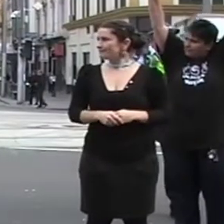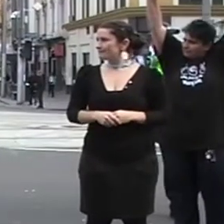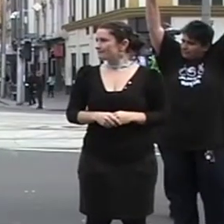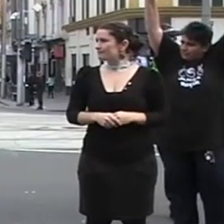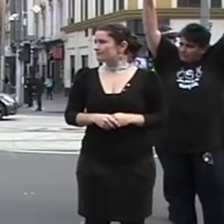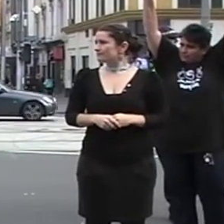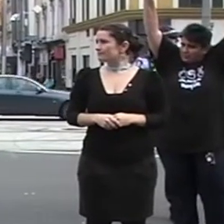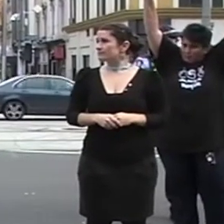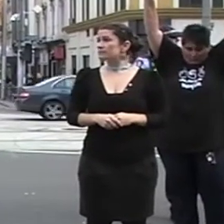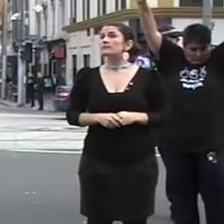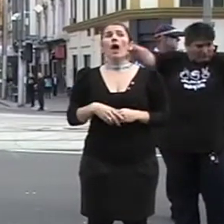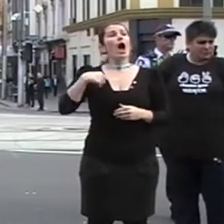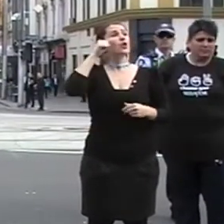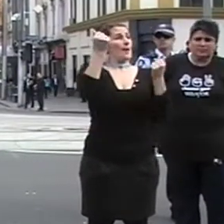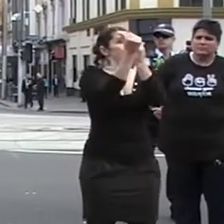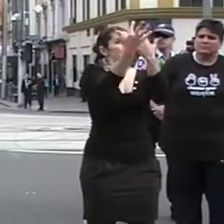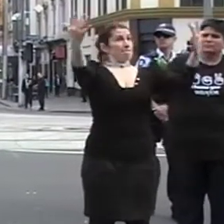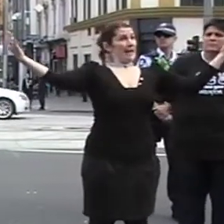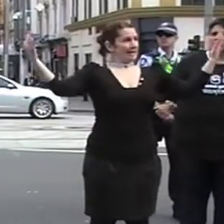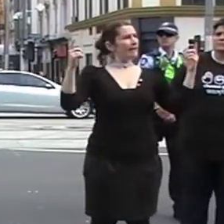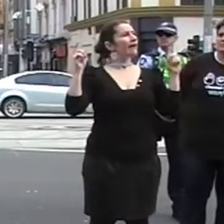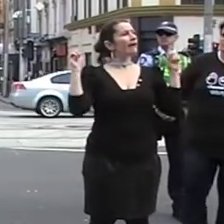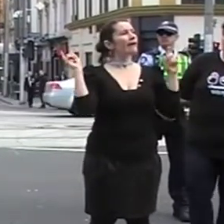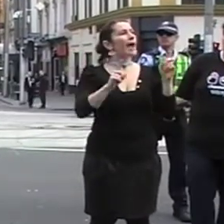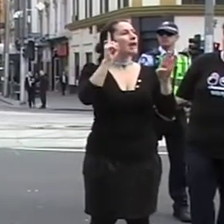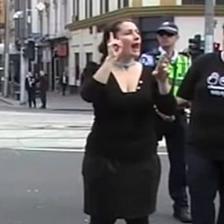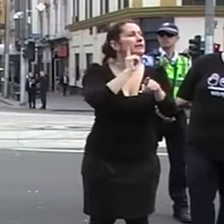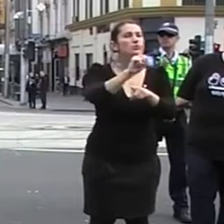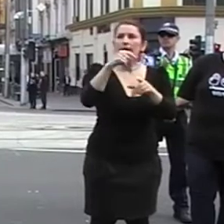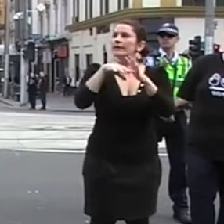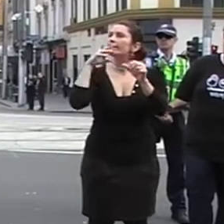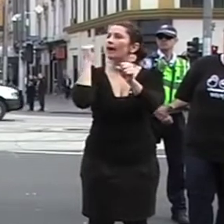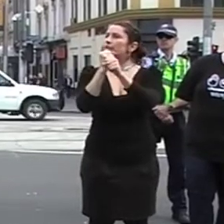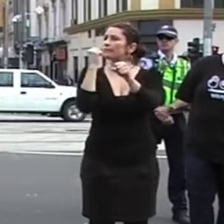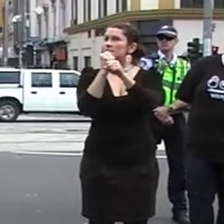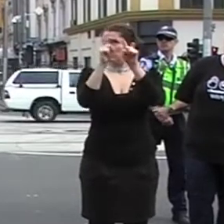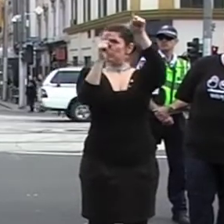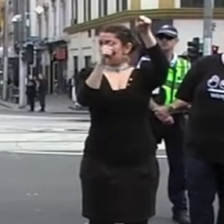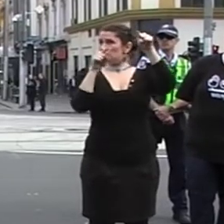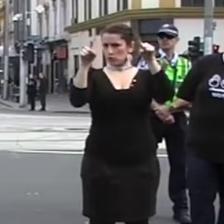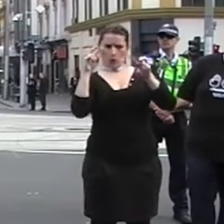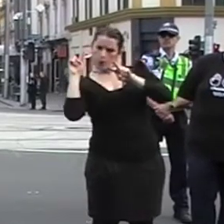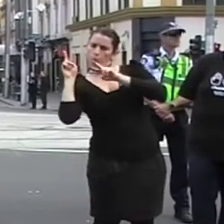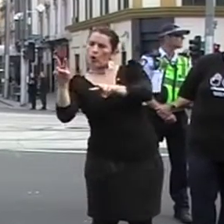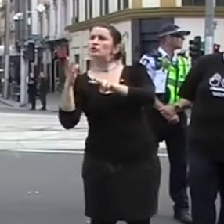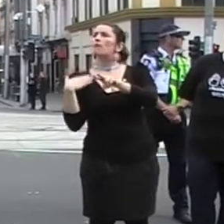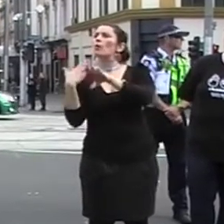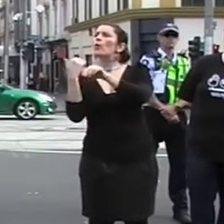Many of you came to Parliament last week and you saw my Greens colleague Colleen Hartland question